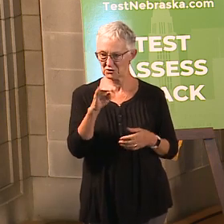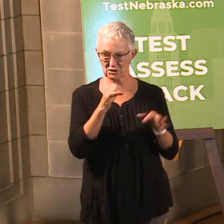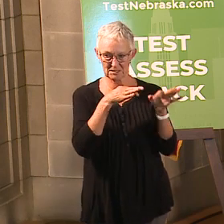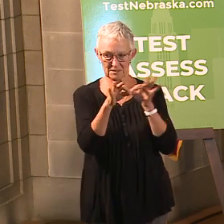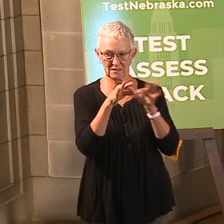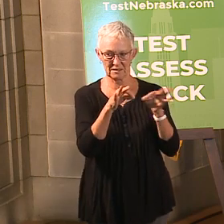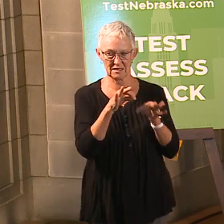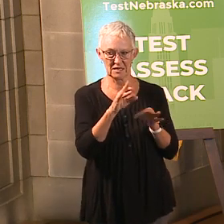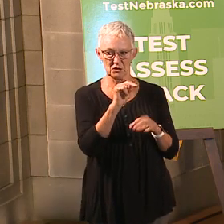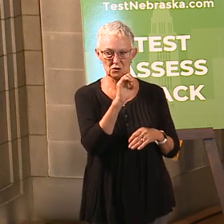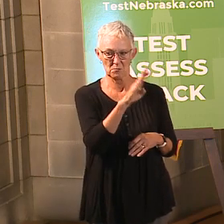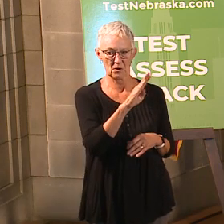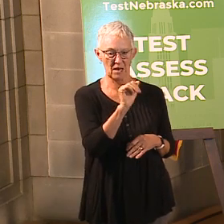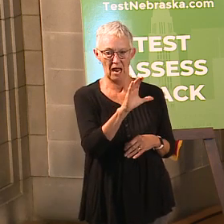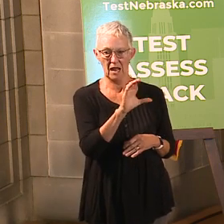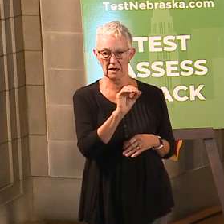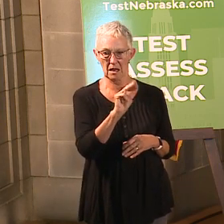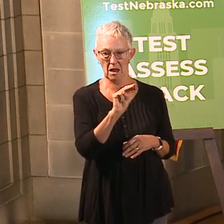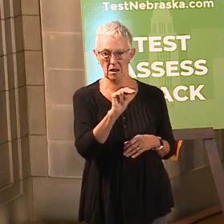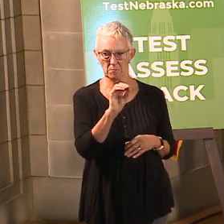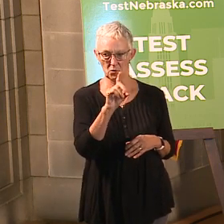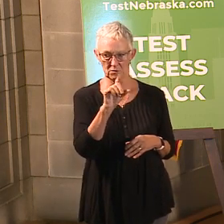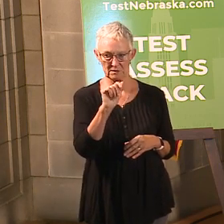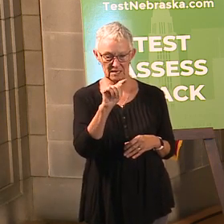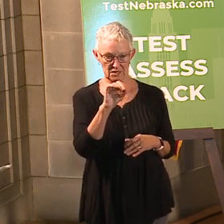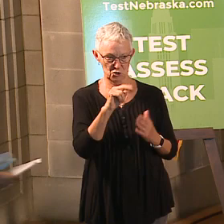Nebraska Accommodation Project and how we will work with teachers?